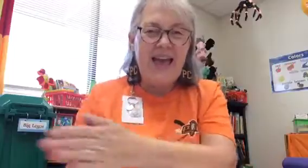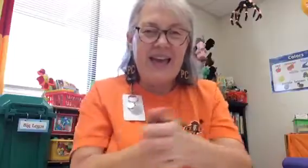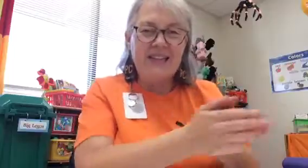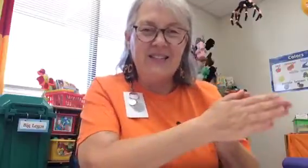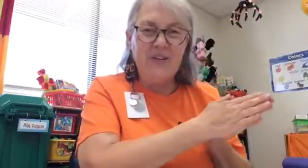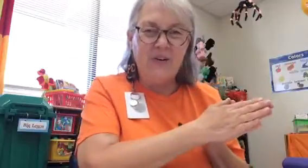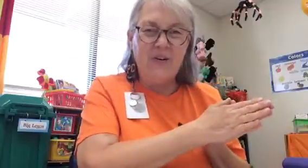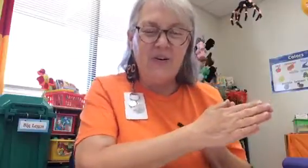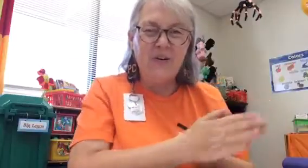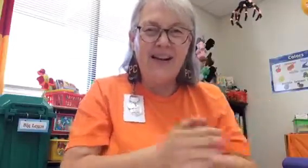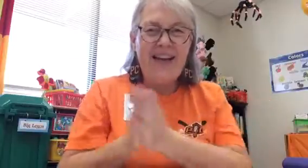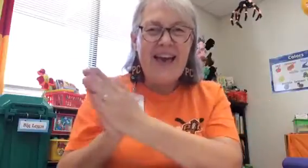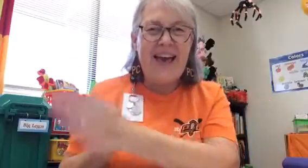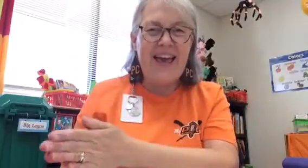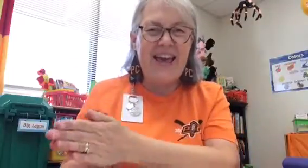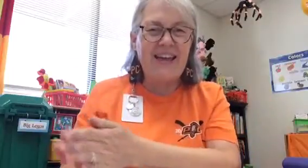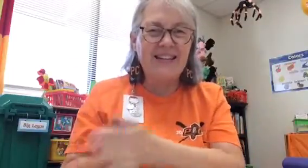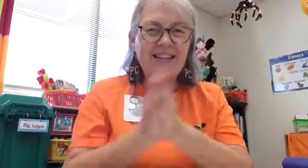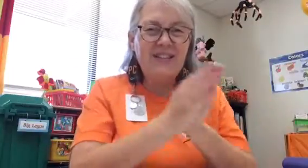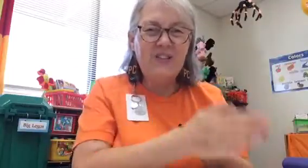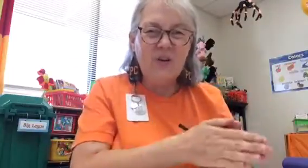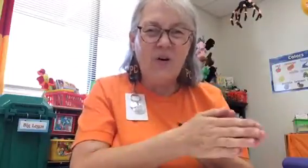Handle, hand-do.